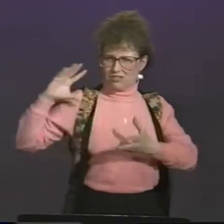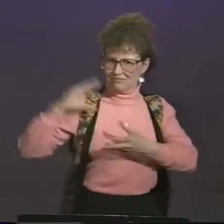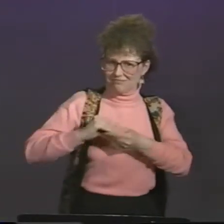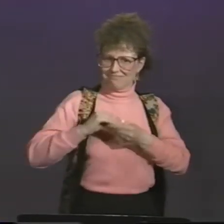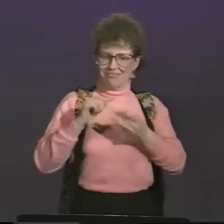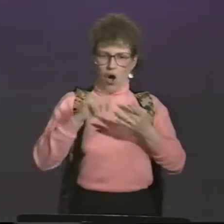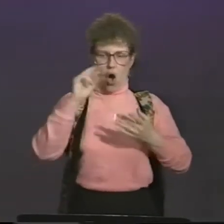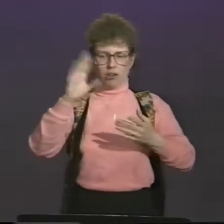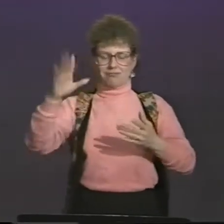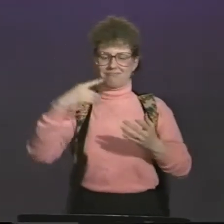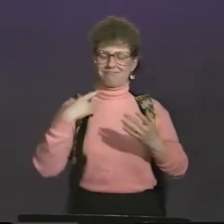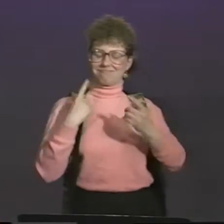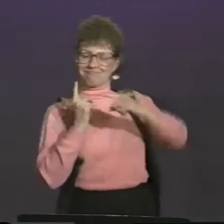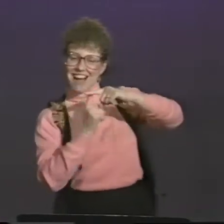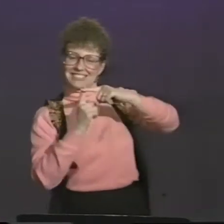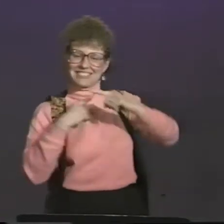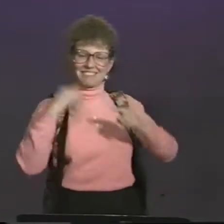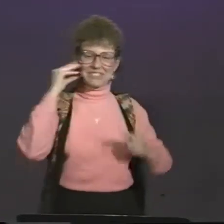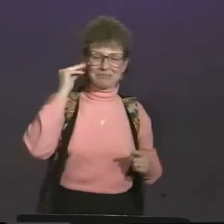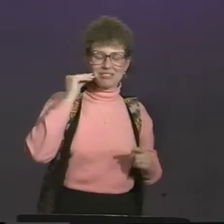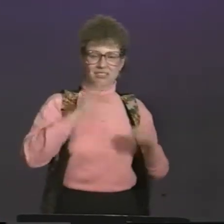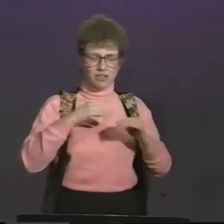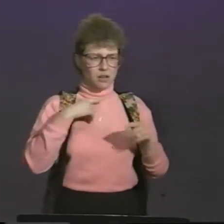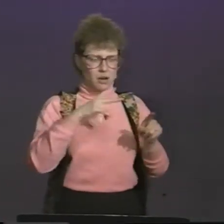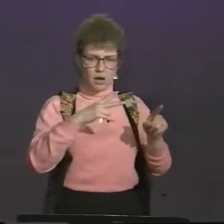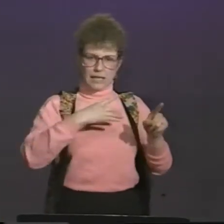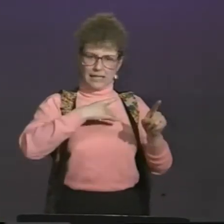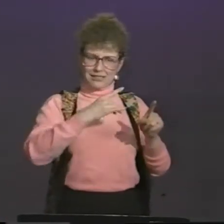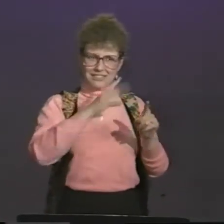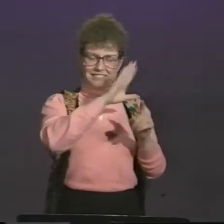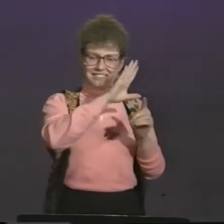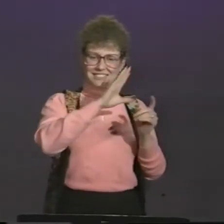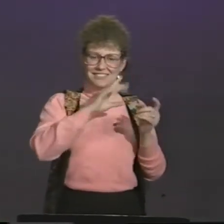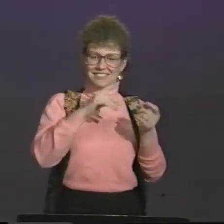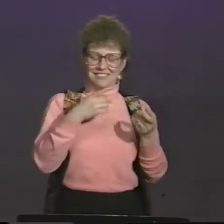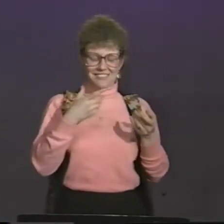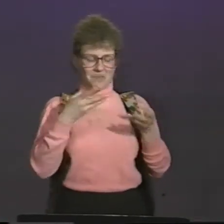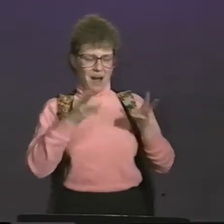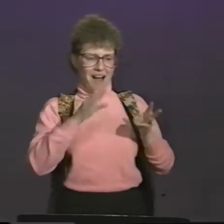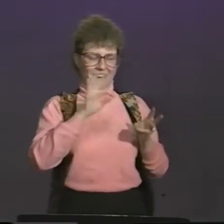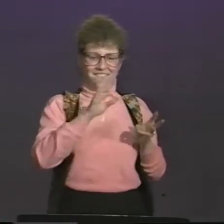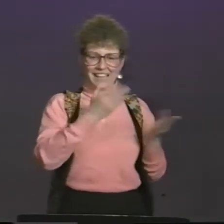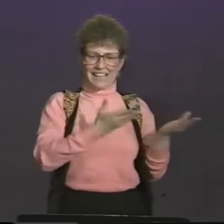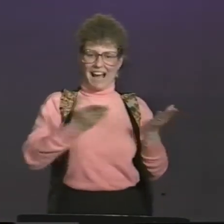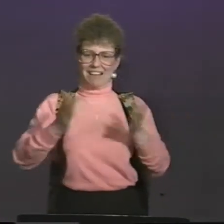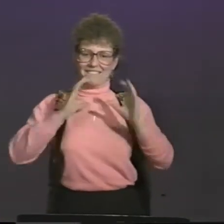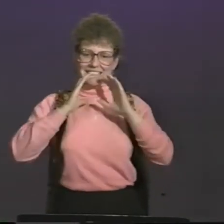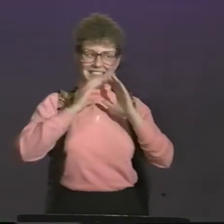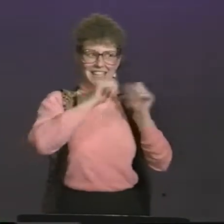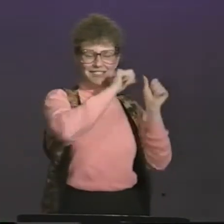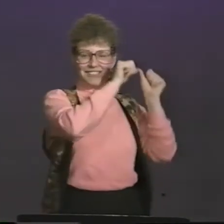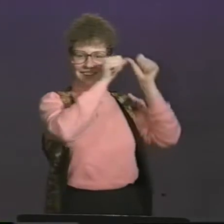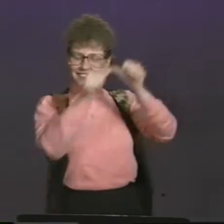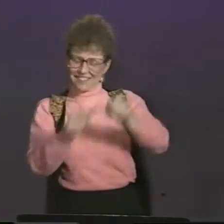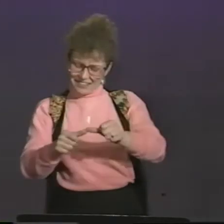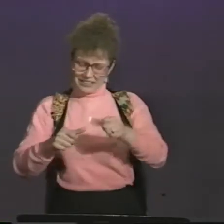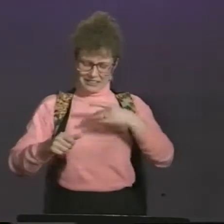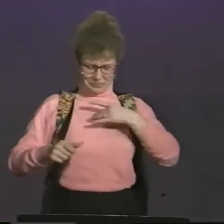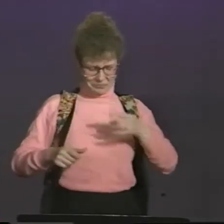the interviewees would continue talking about, oh, this incident in my past really made me mad, or here was a happy memory. It was interesting how they carried